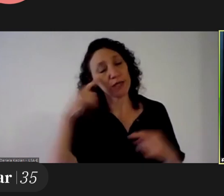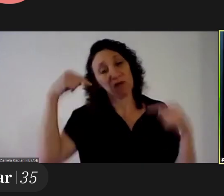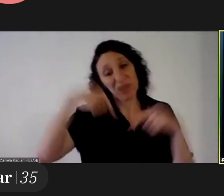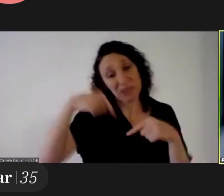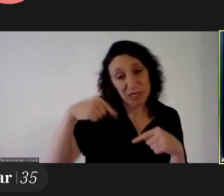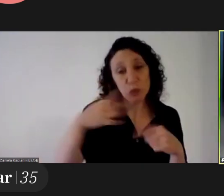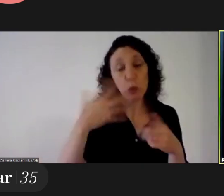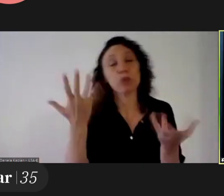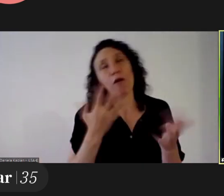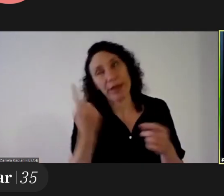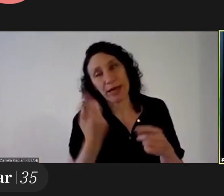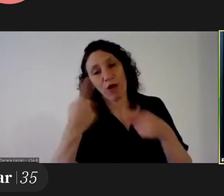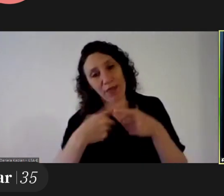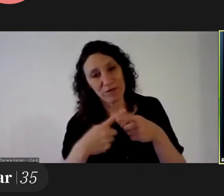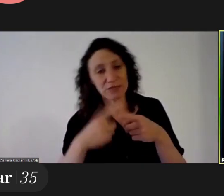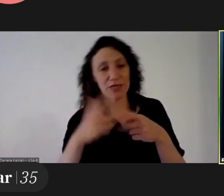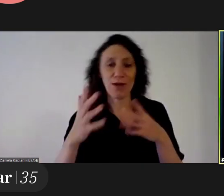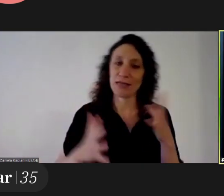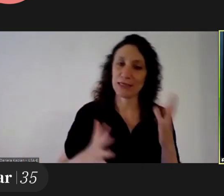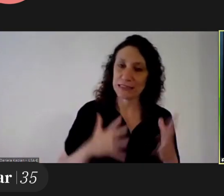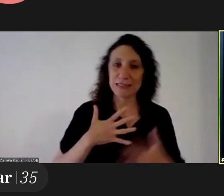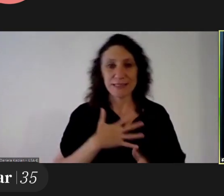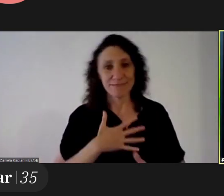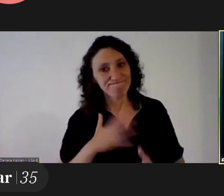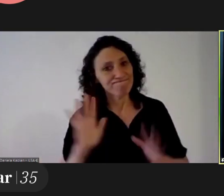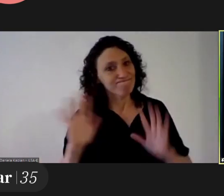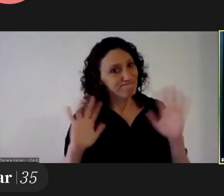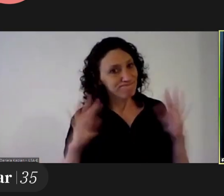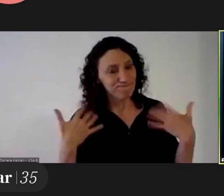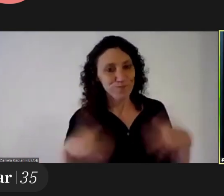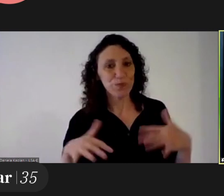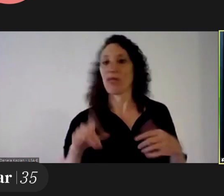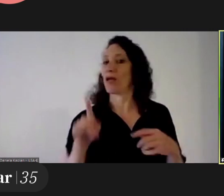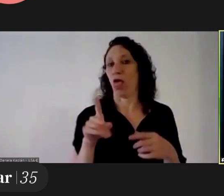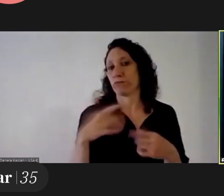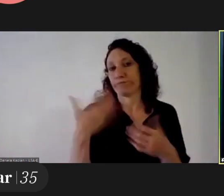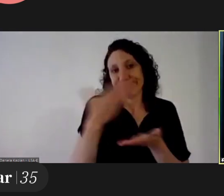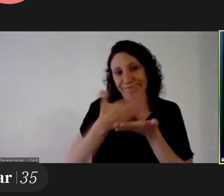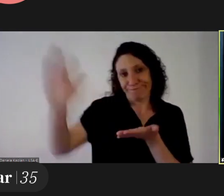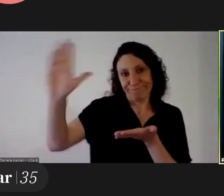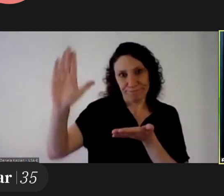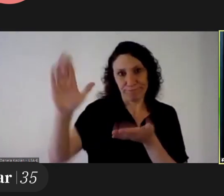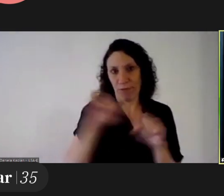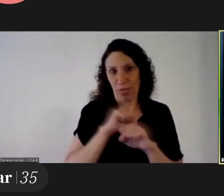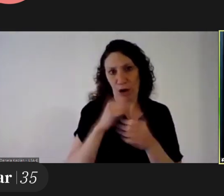this section uh institute directors of